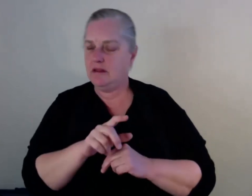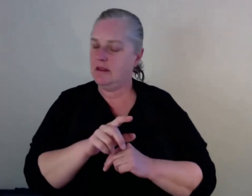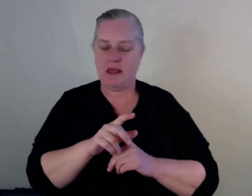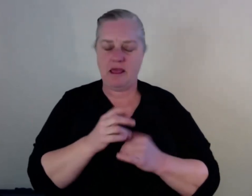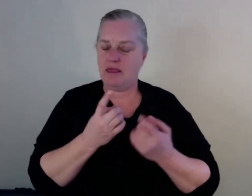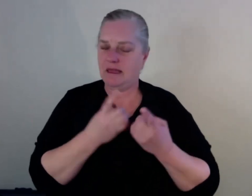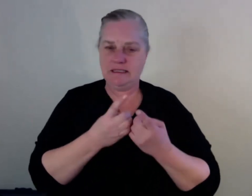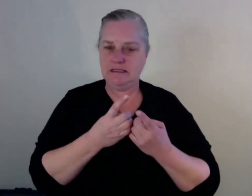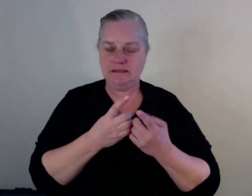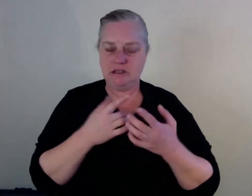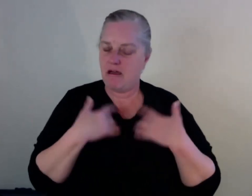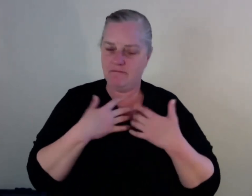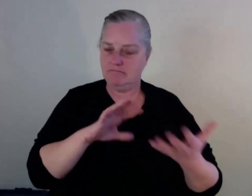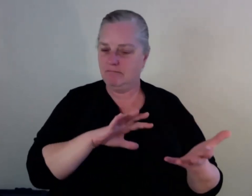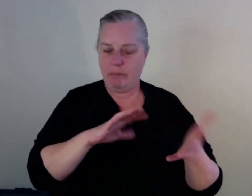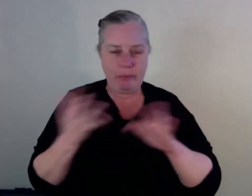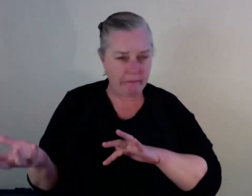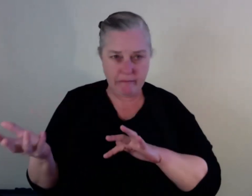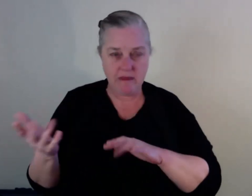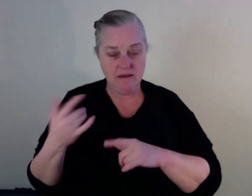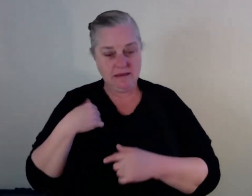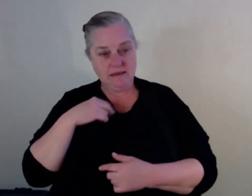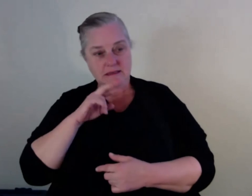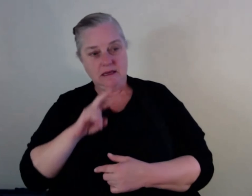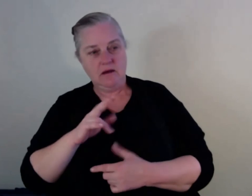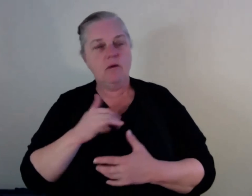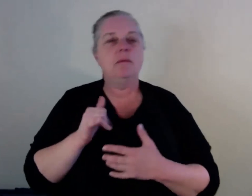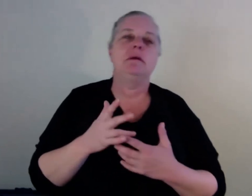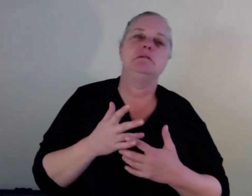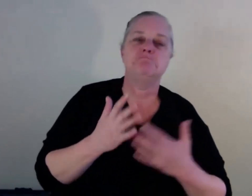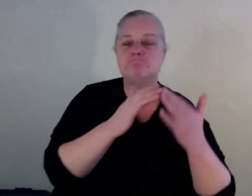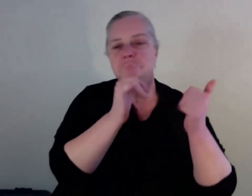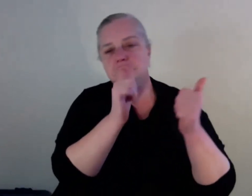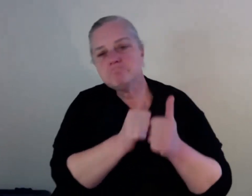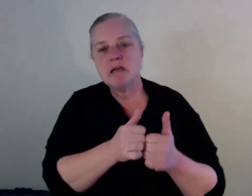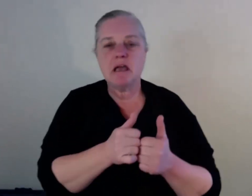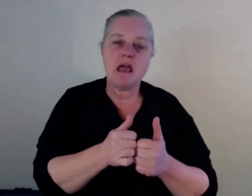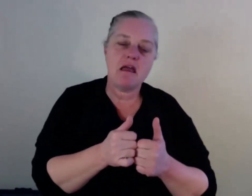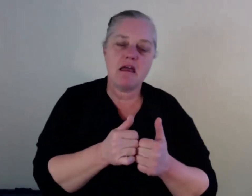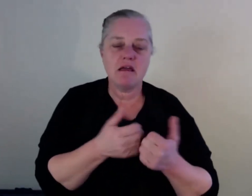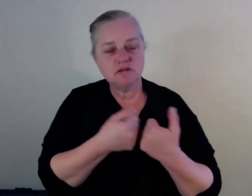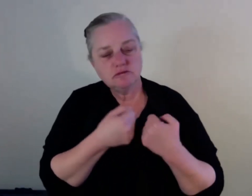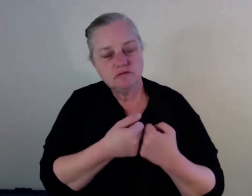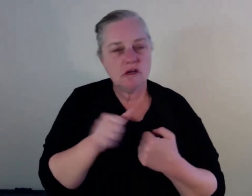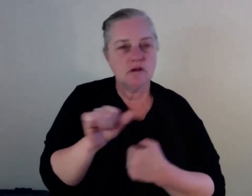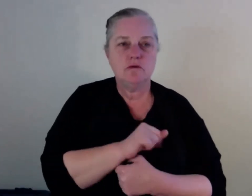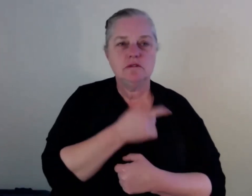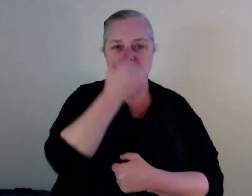recreational. So, yeah, so I do have the perspective of both and I do think there are barriers between being queer and